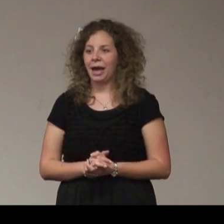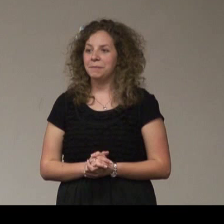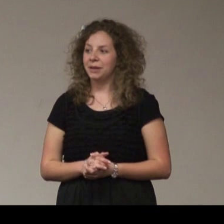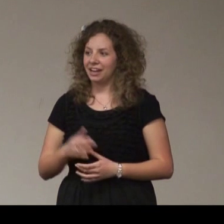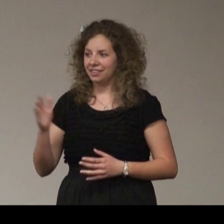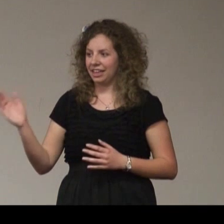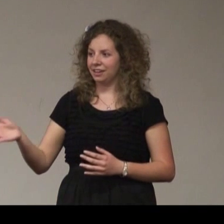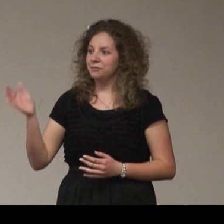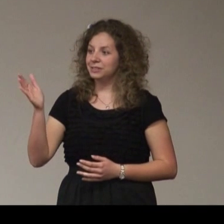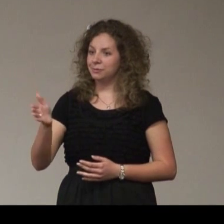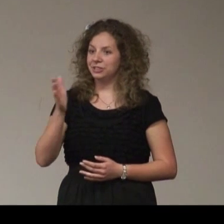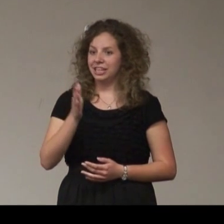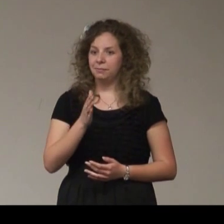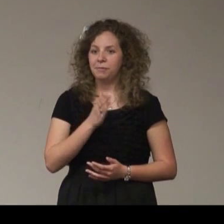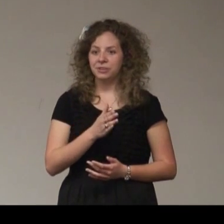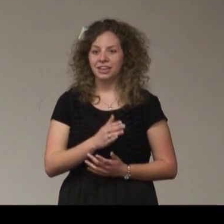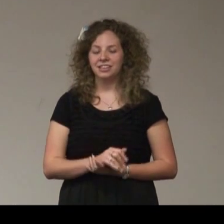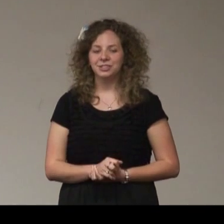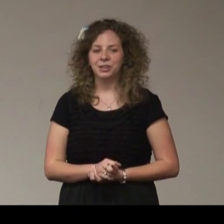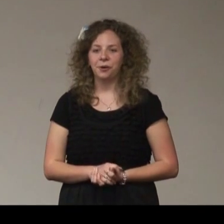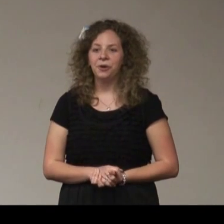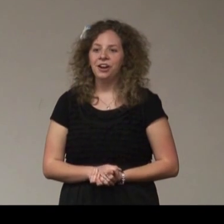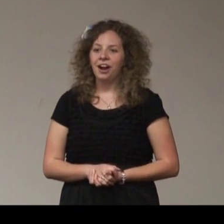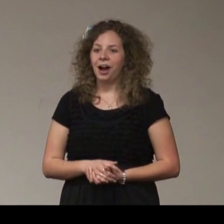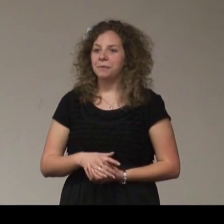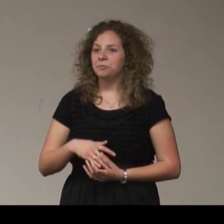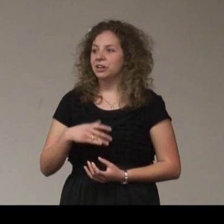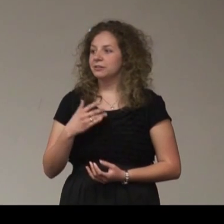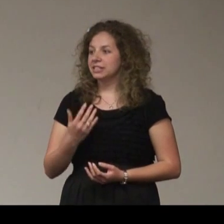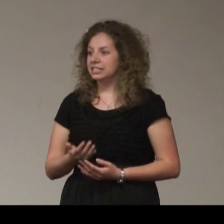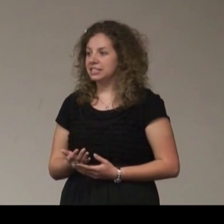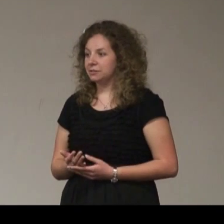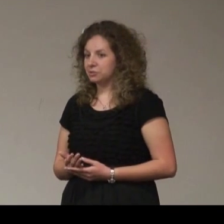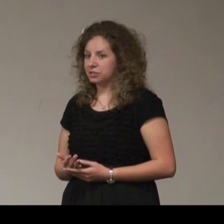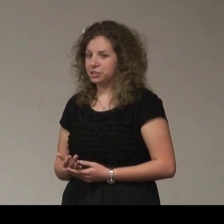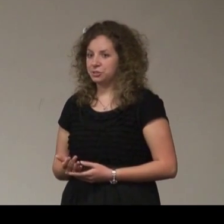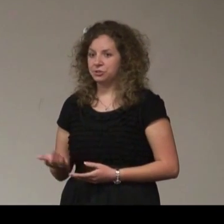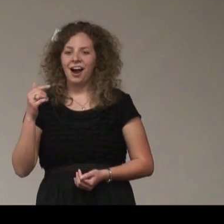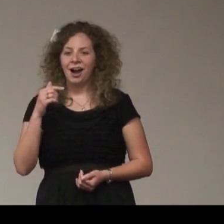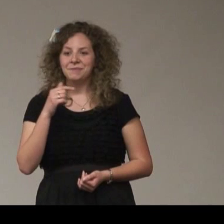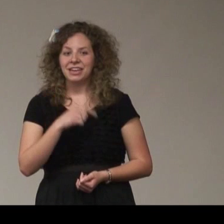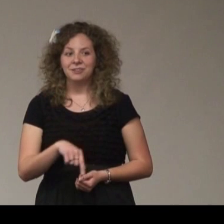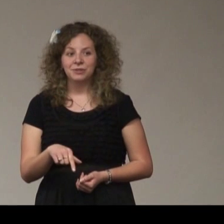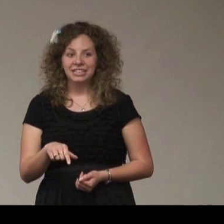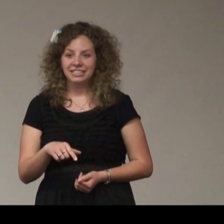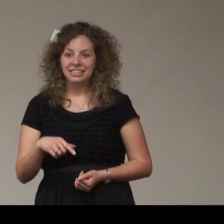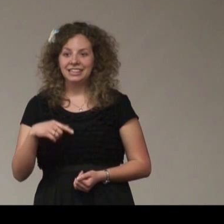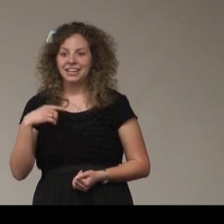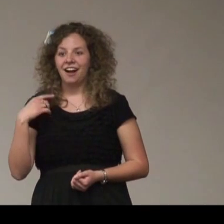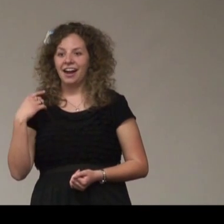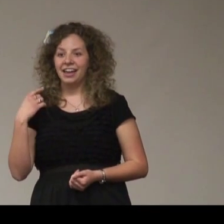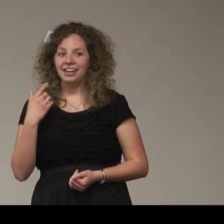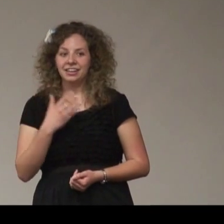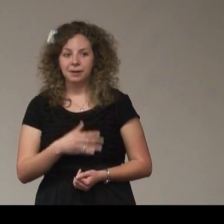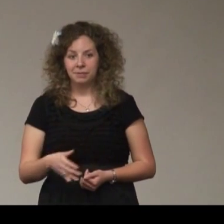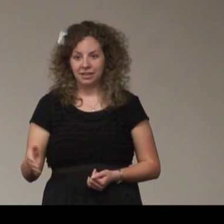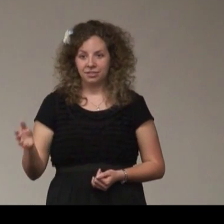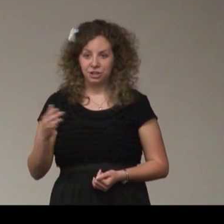that. But I, like, was able to keep up with it. And so when I was 19, I was going to, and when he did, then I ended up being the